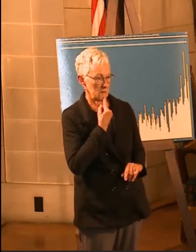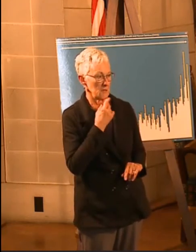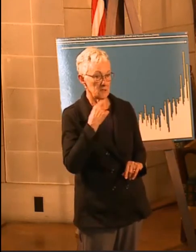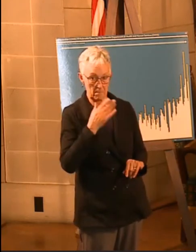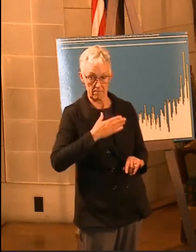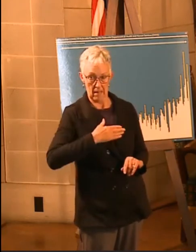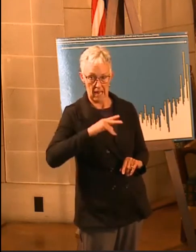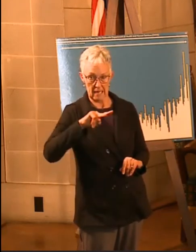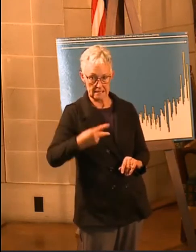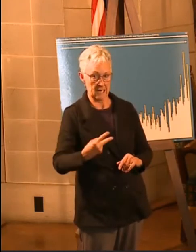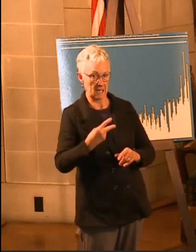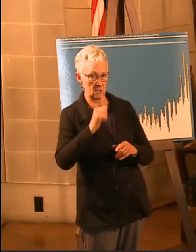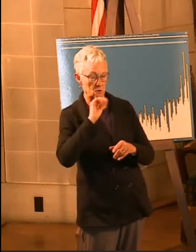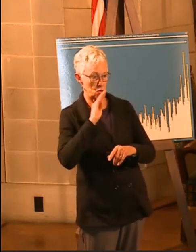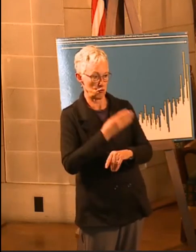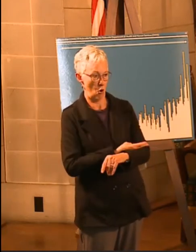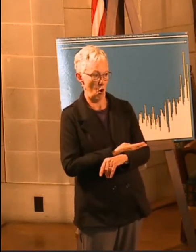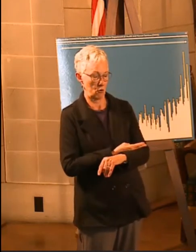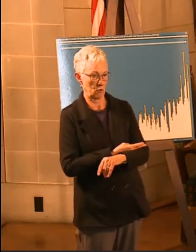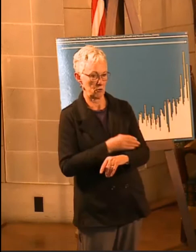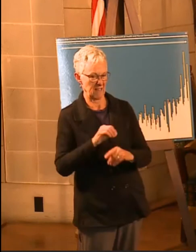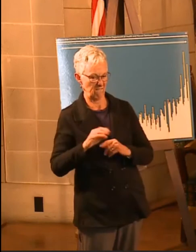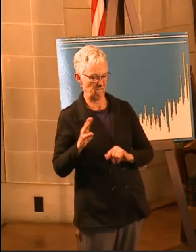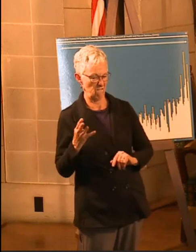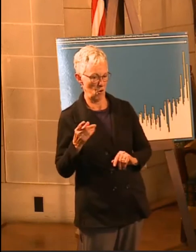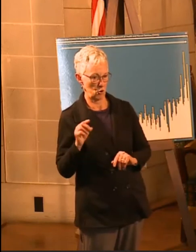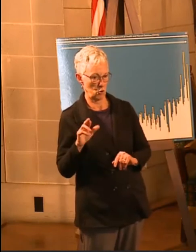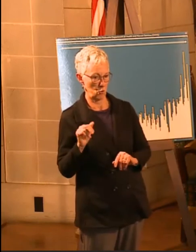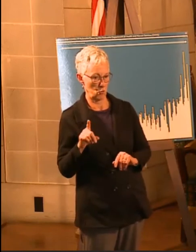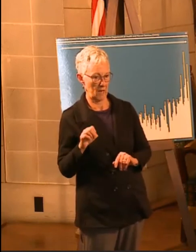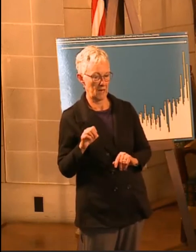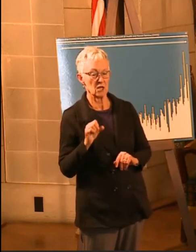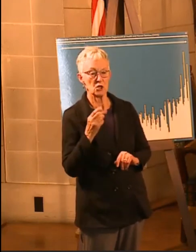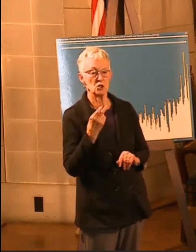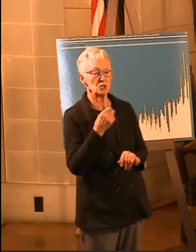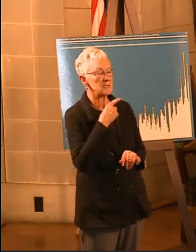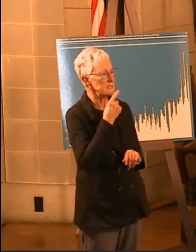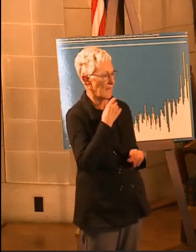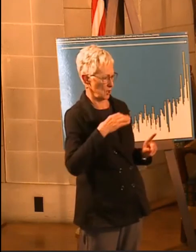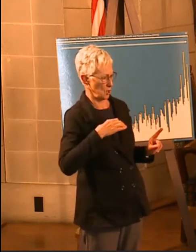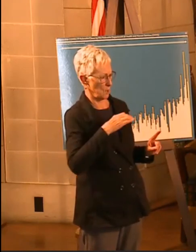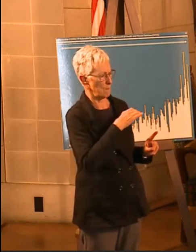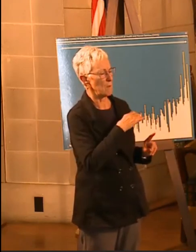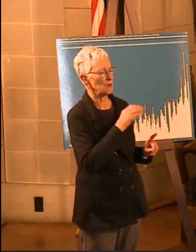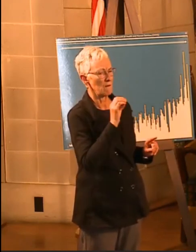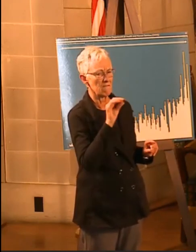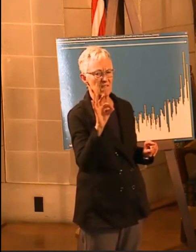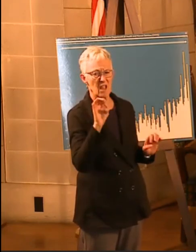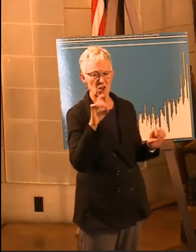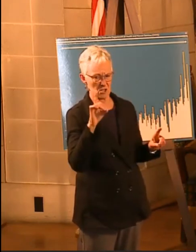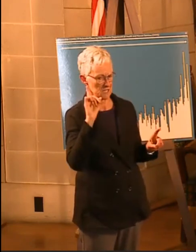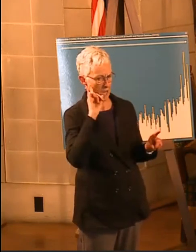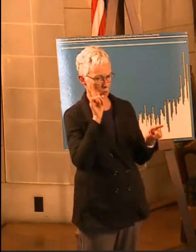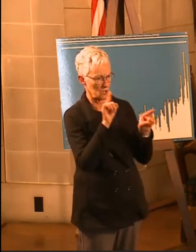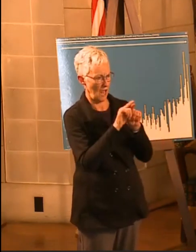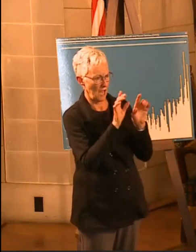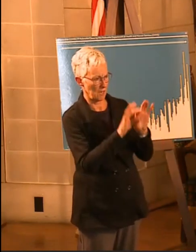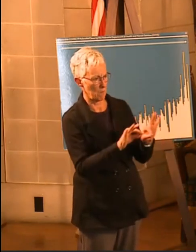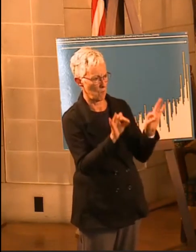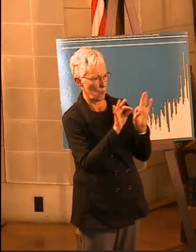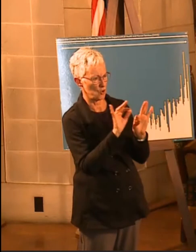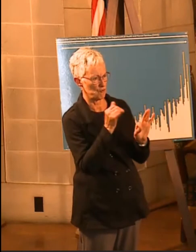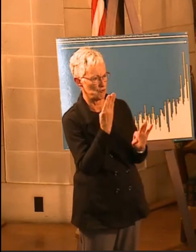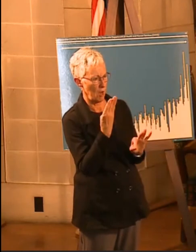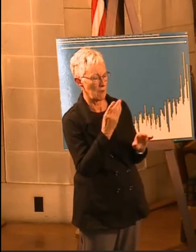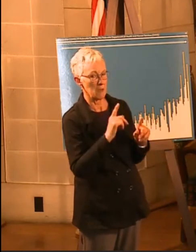started this job, she was in fourth grade, and she said to me, she goes, well, Commissioner of Education sounds like a really important job, but dad